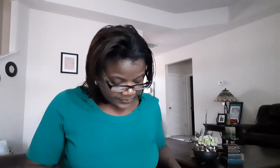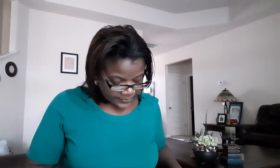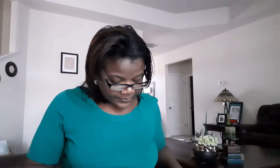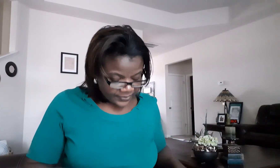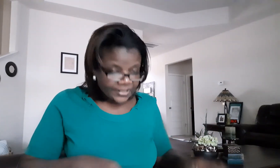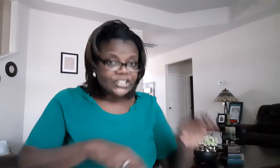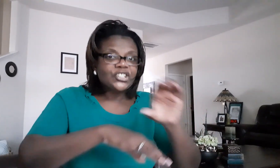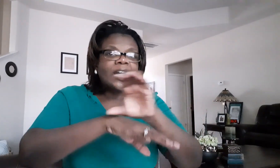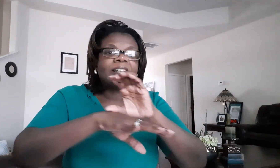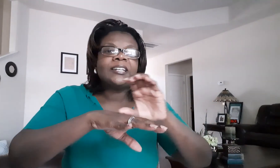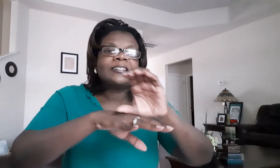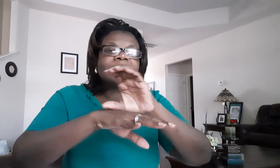chocolate